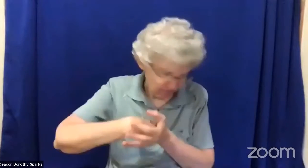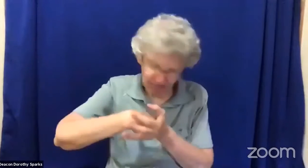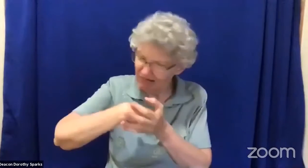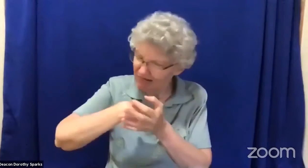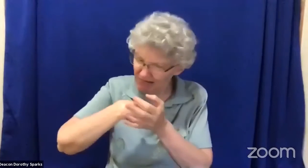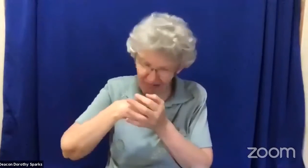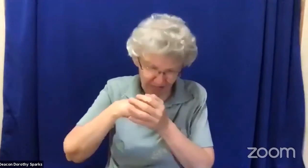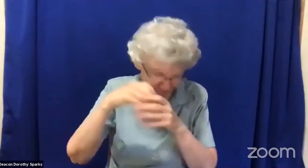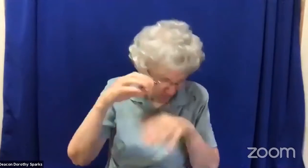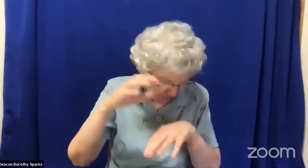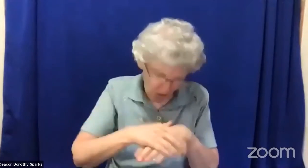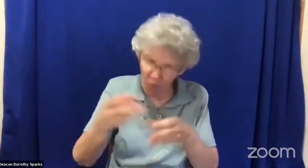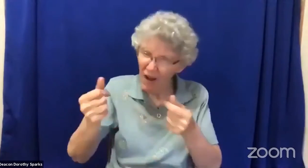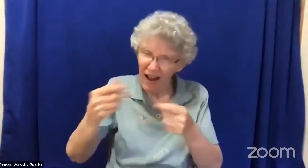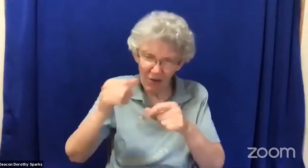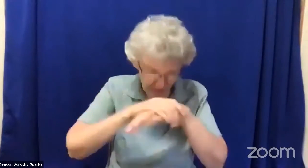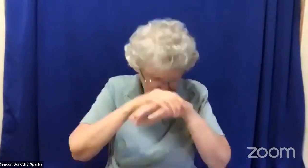he knelt on the ground